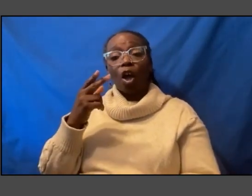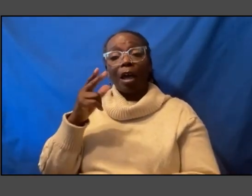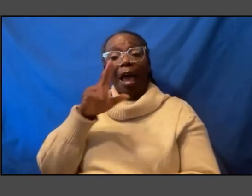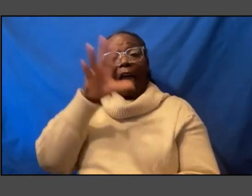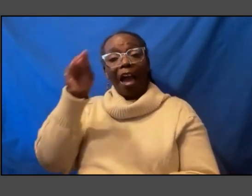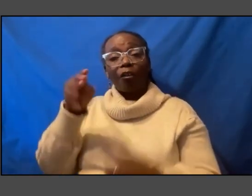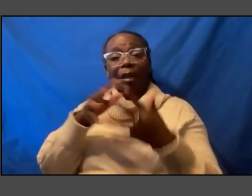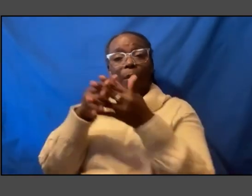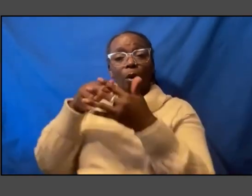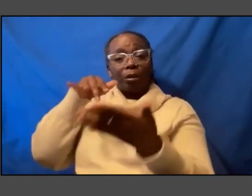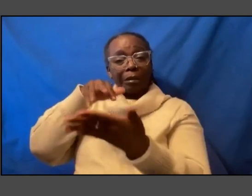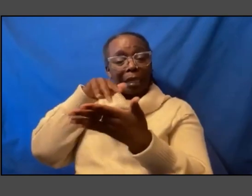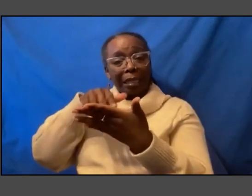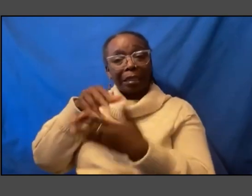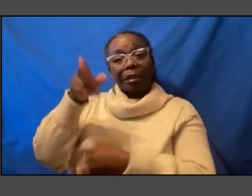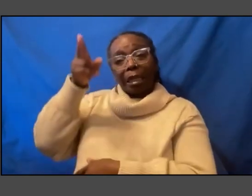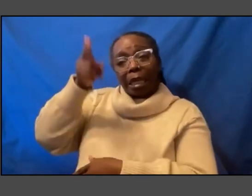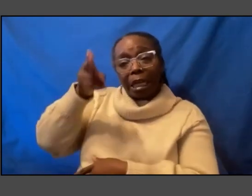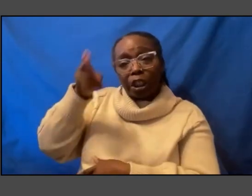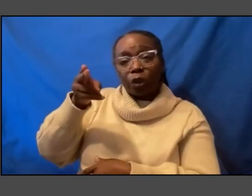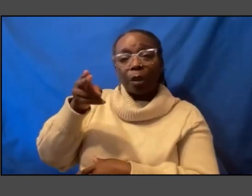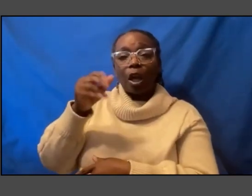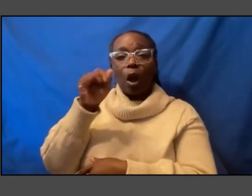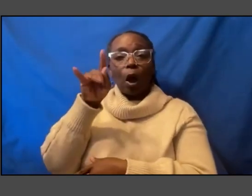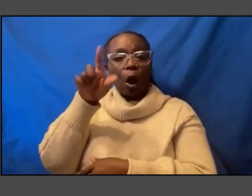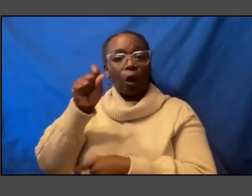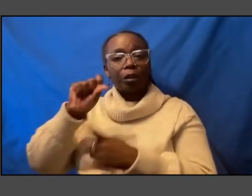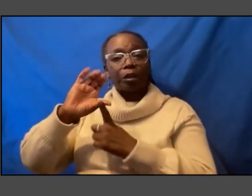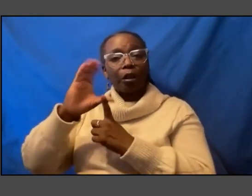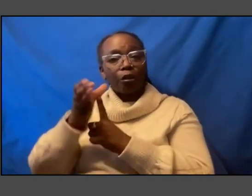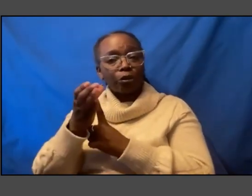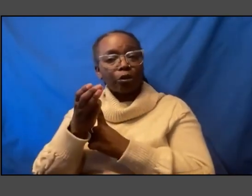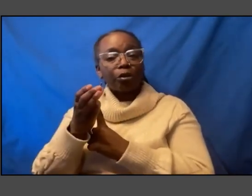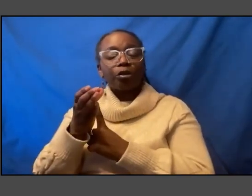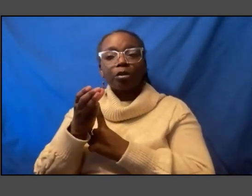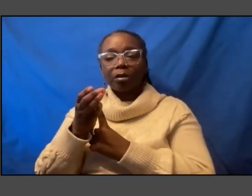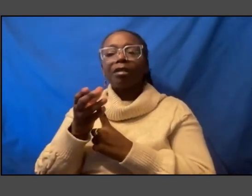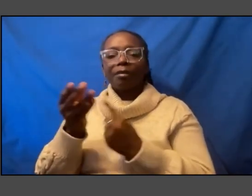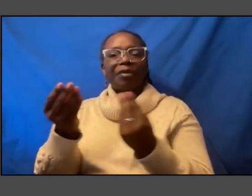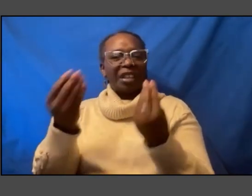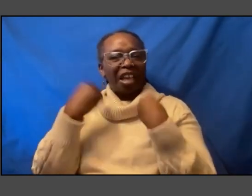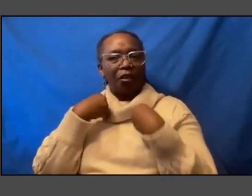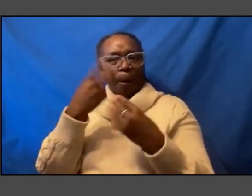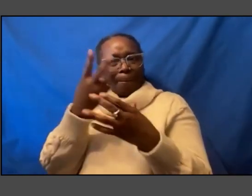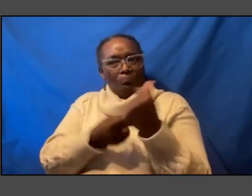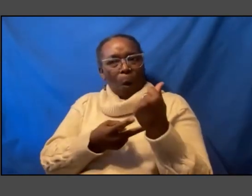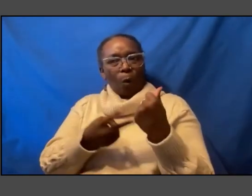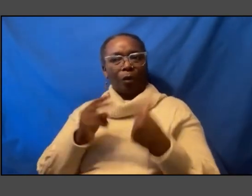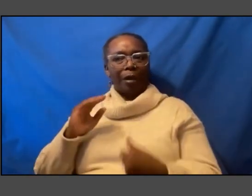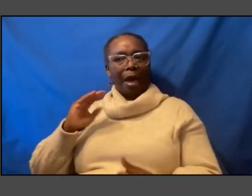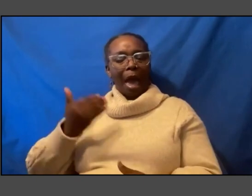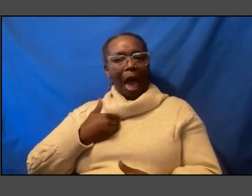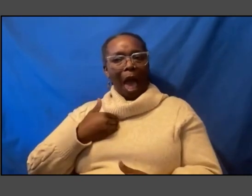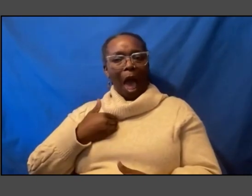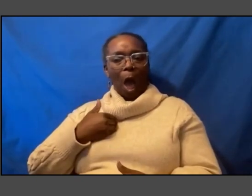history and in arts and culture have given us both in our in our deep bones in our our in our outlook